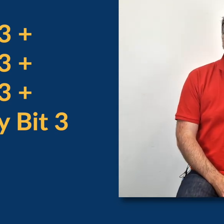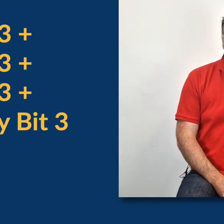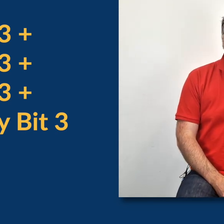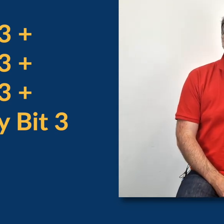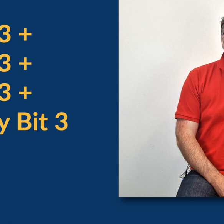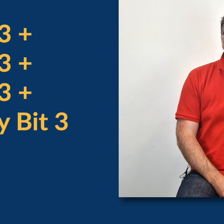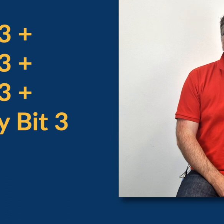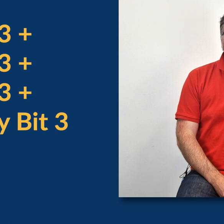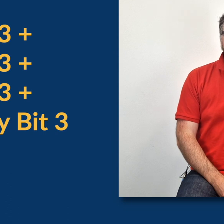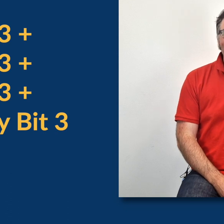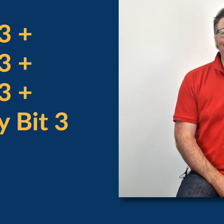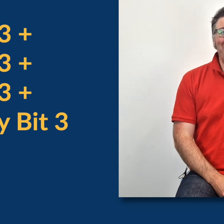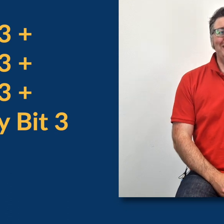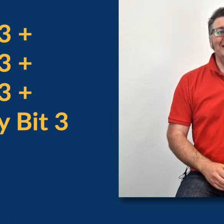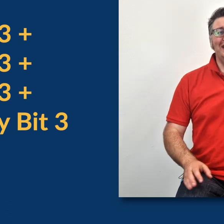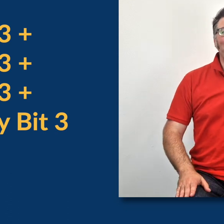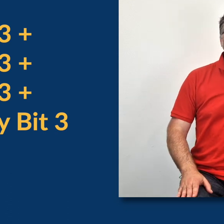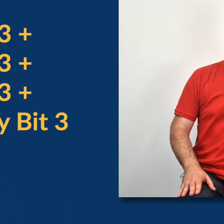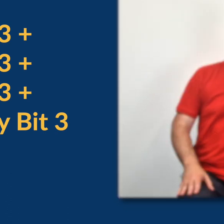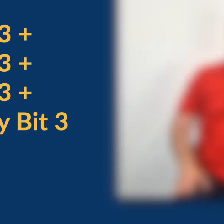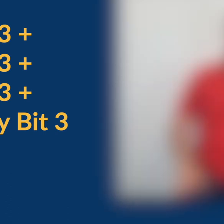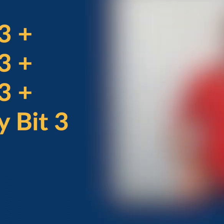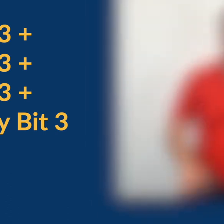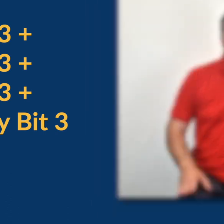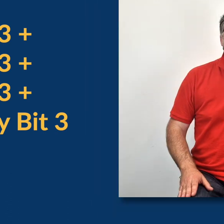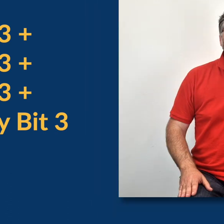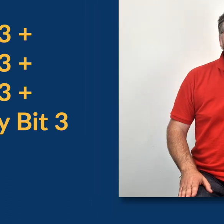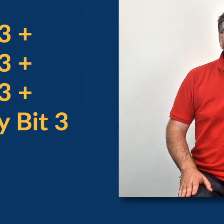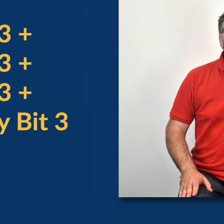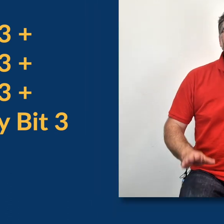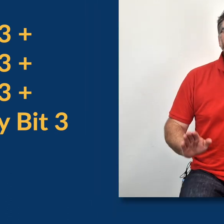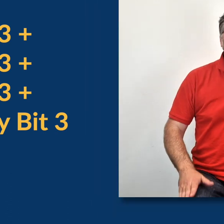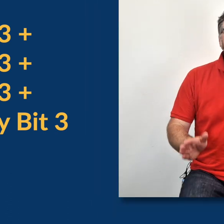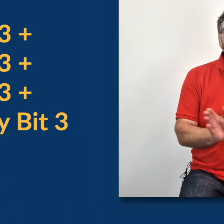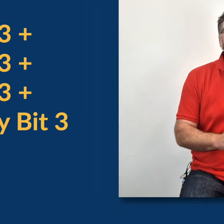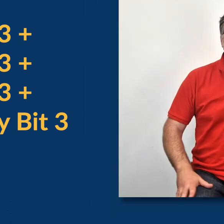funny one there. Let's try it with a little bit of music and see how it feels. Ready?